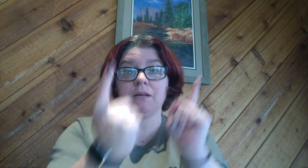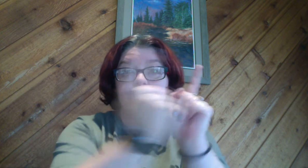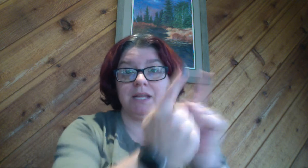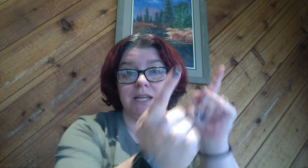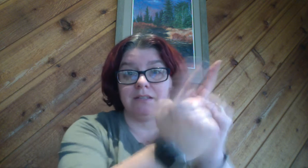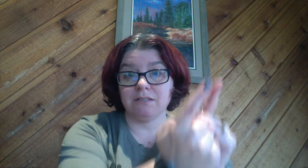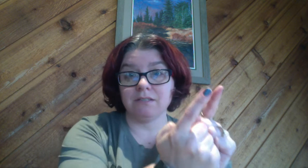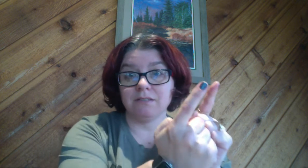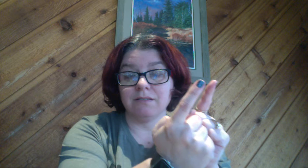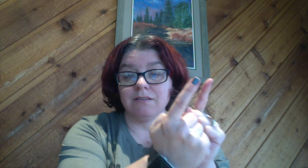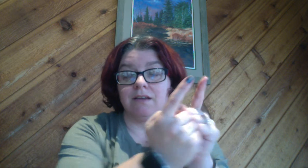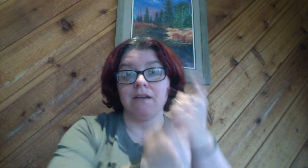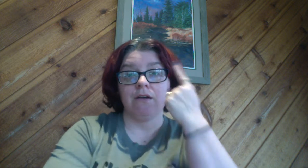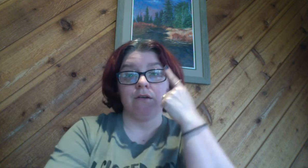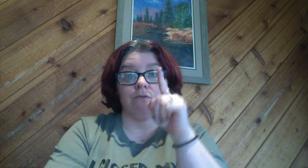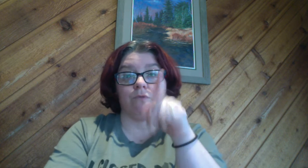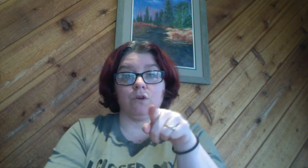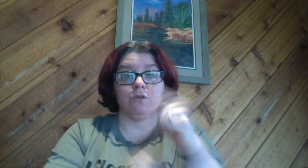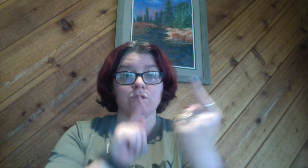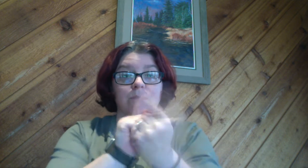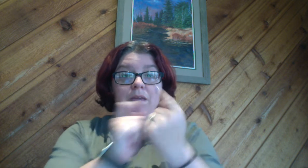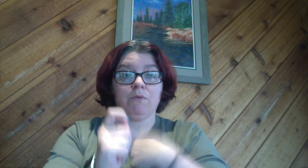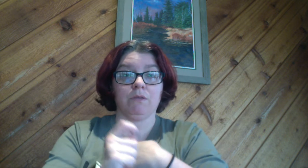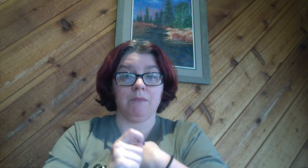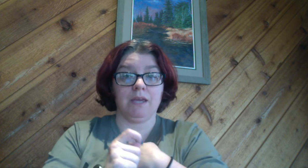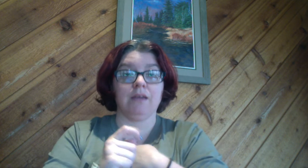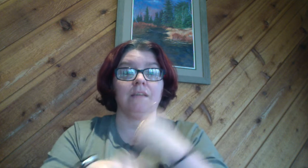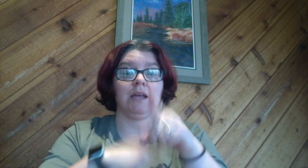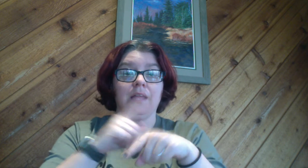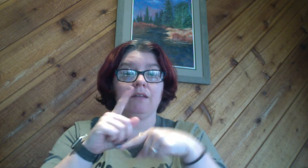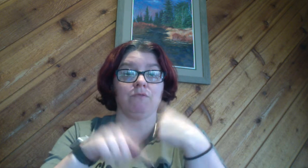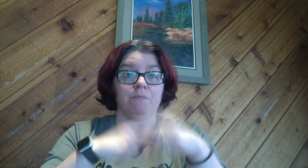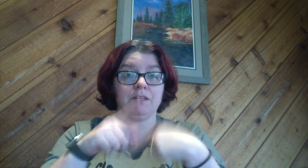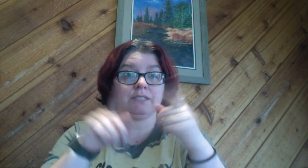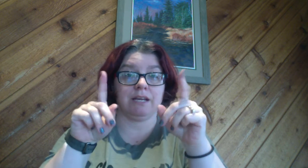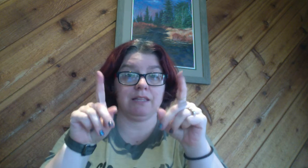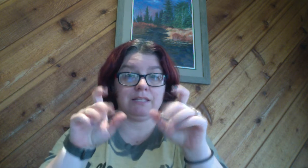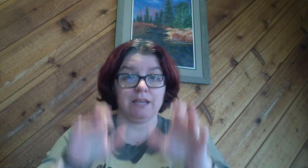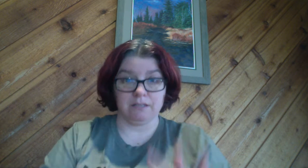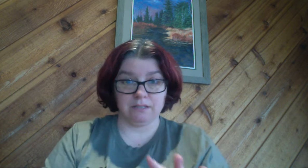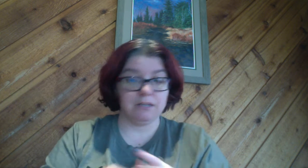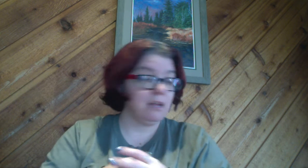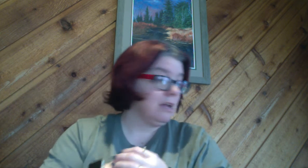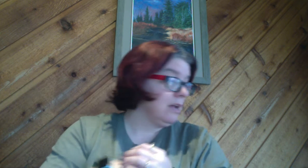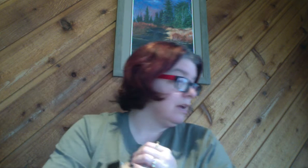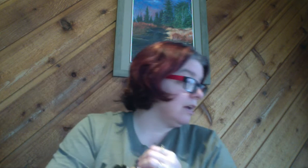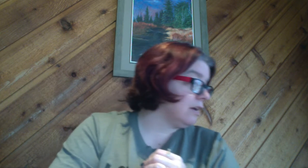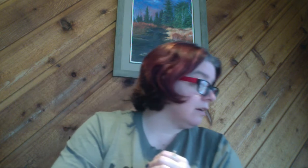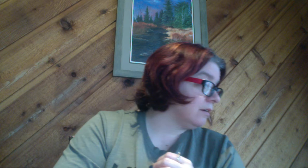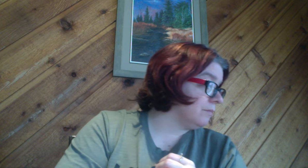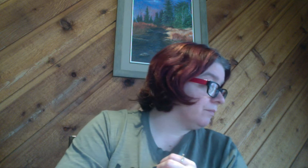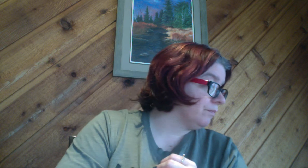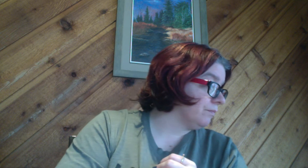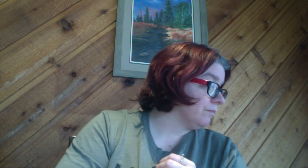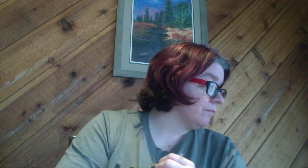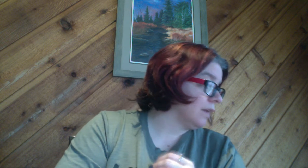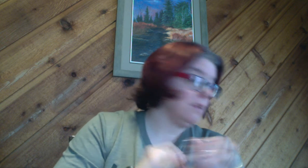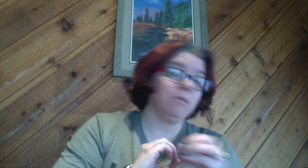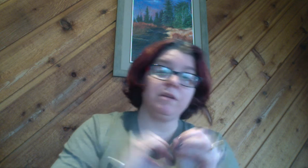up meetings for you to meet with me and for me to sign the test and there'll be